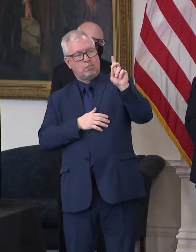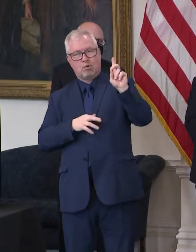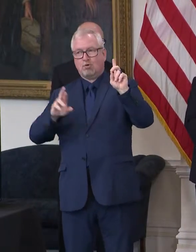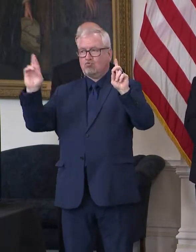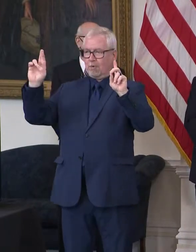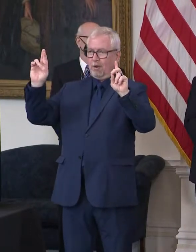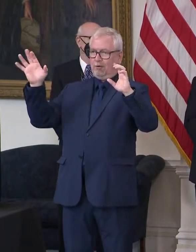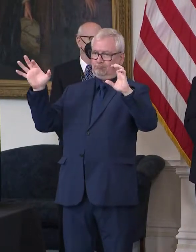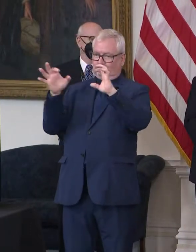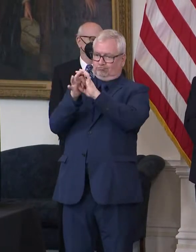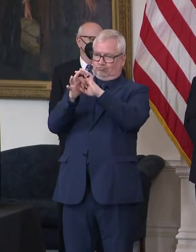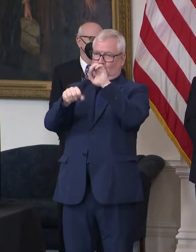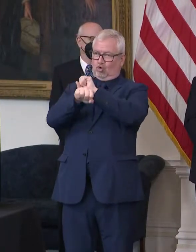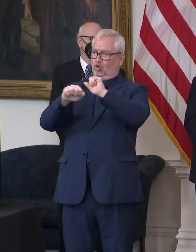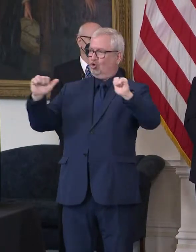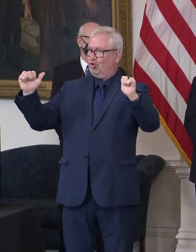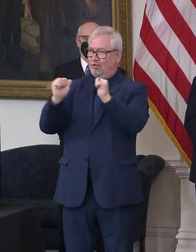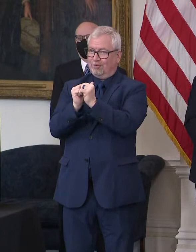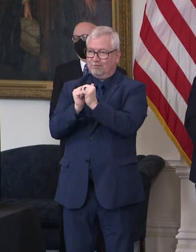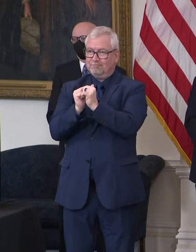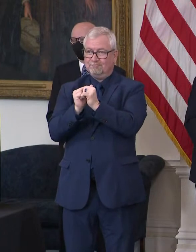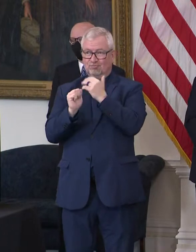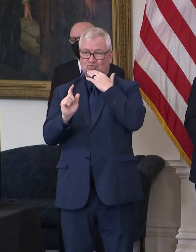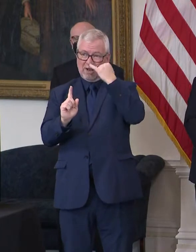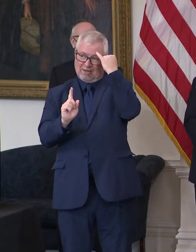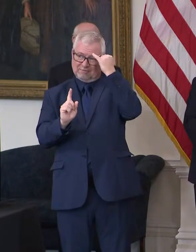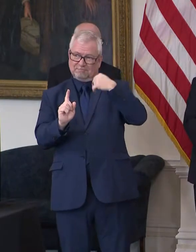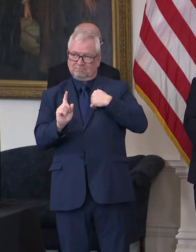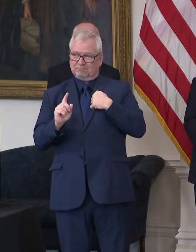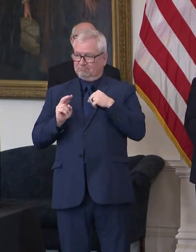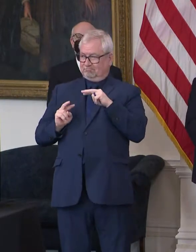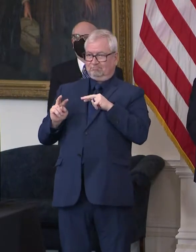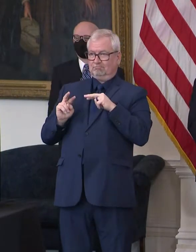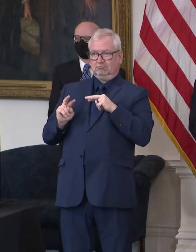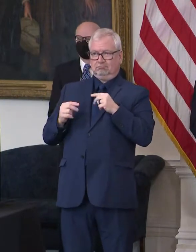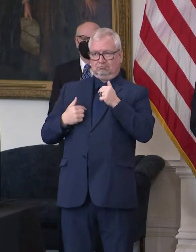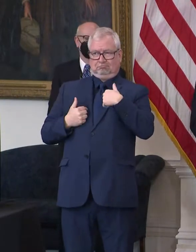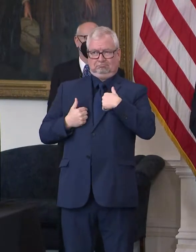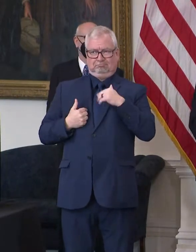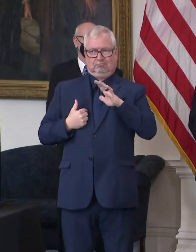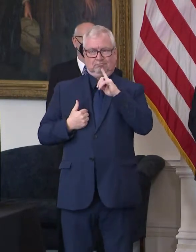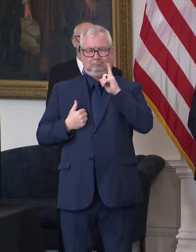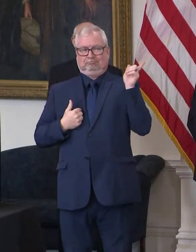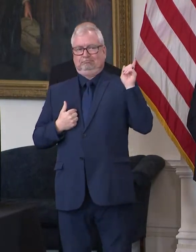It was a great idea. I can't claim credit for it, though. I think they look good. Anybody else?